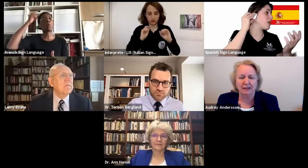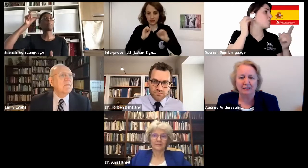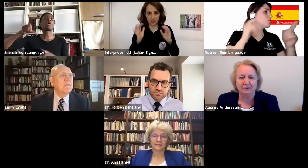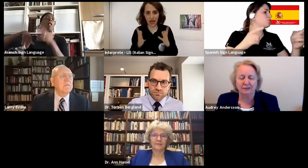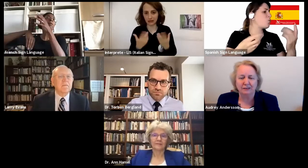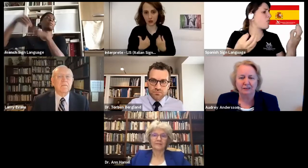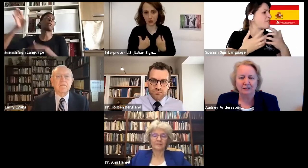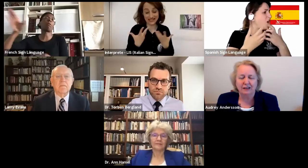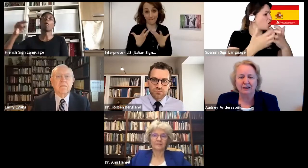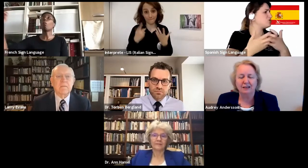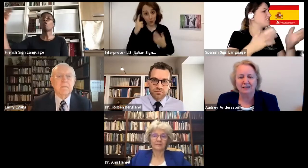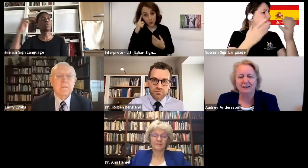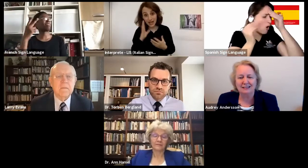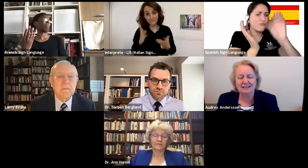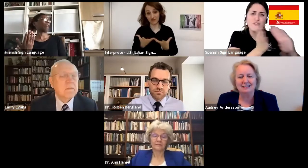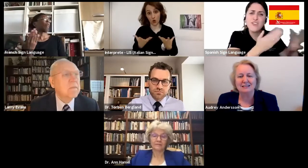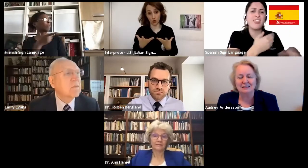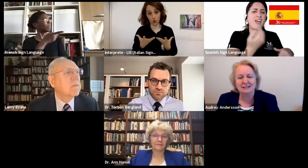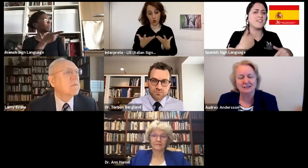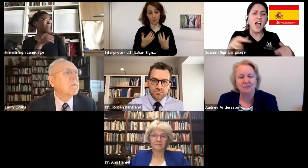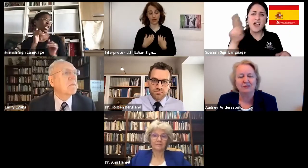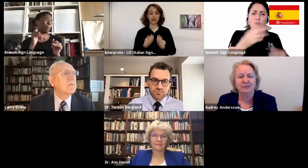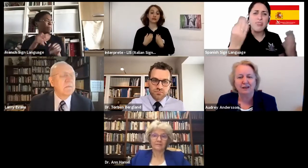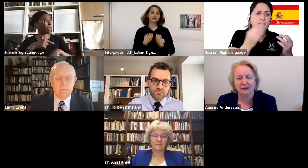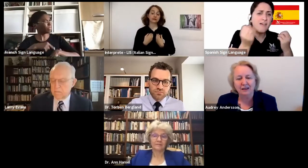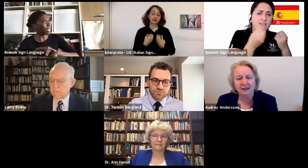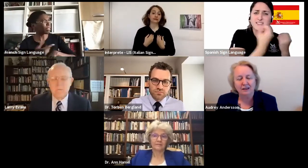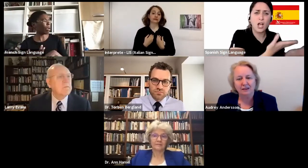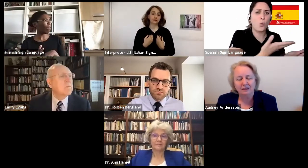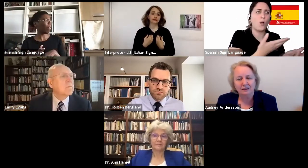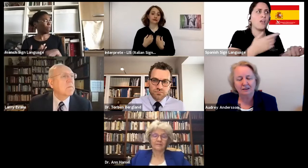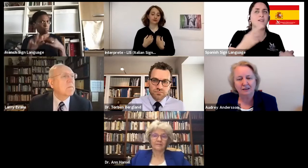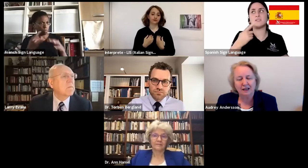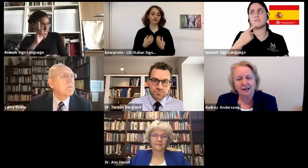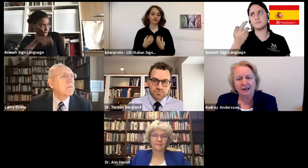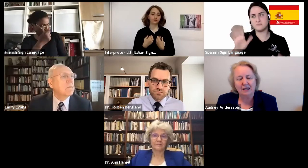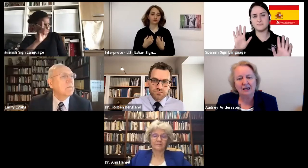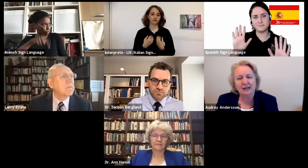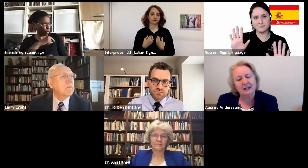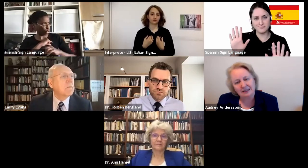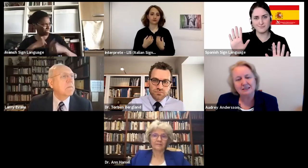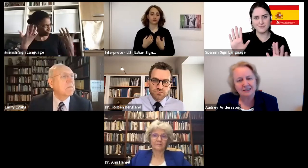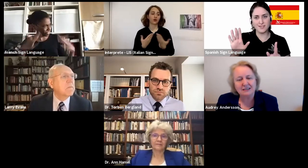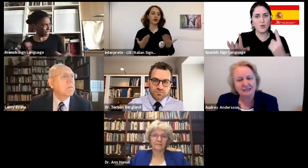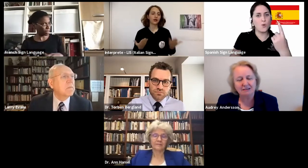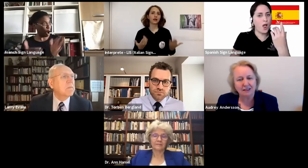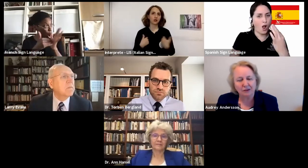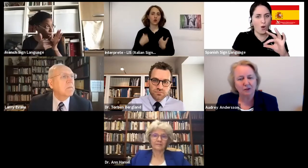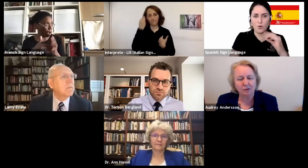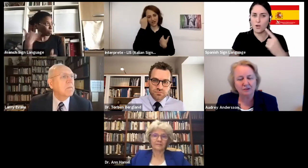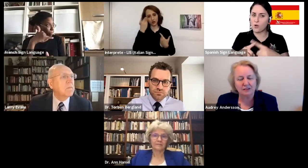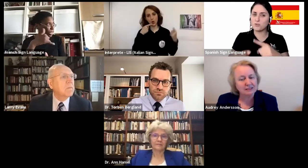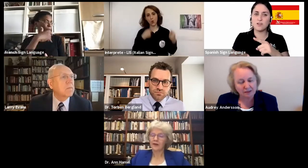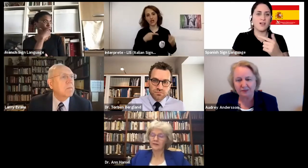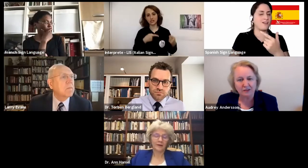over it by now? And I think this is the one thing that it isn't necessarily